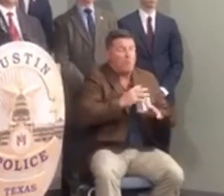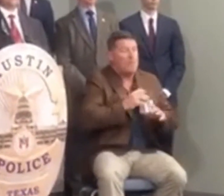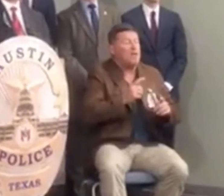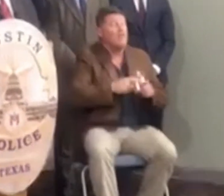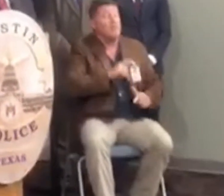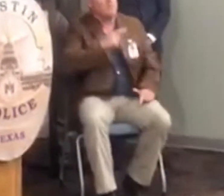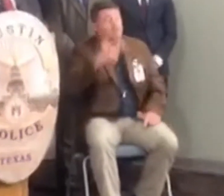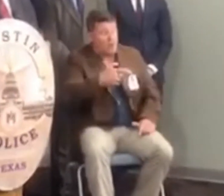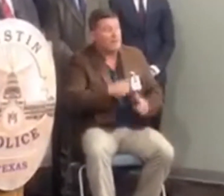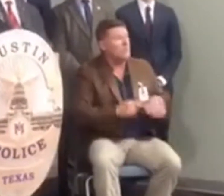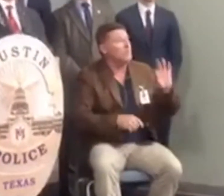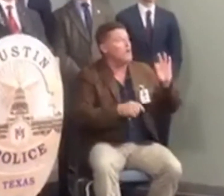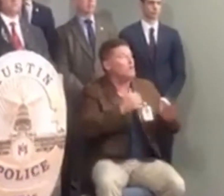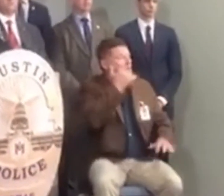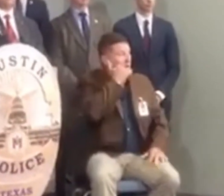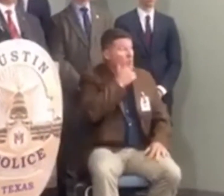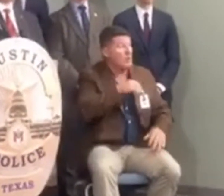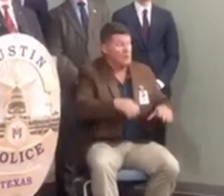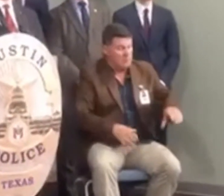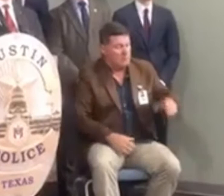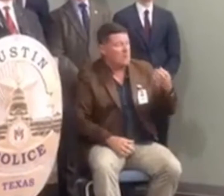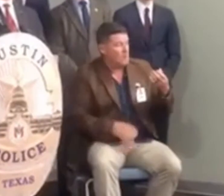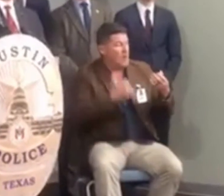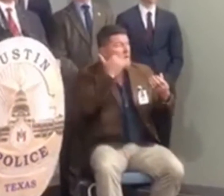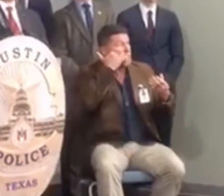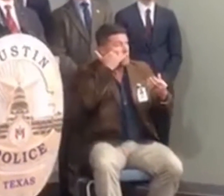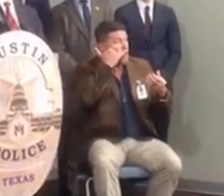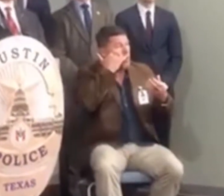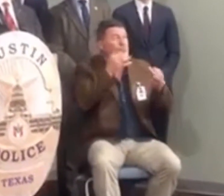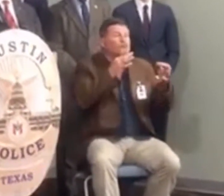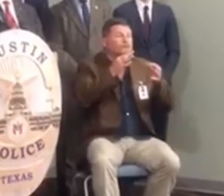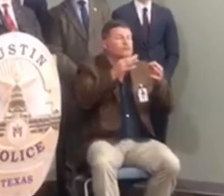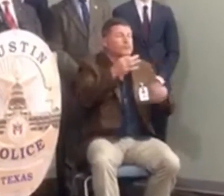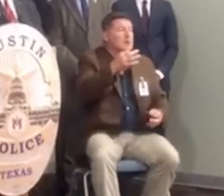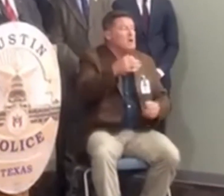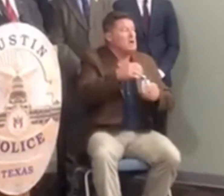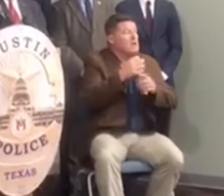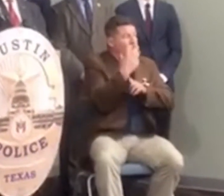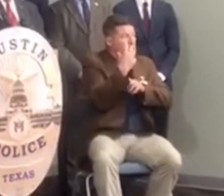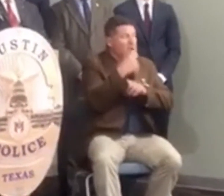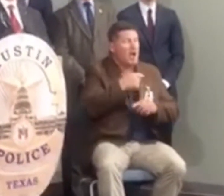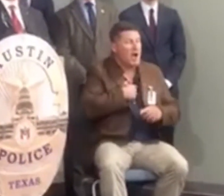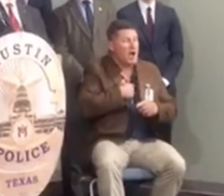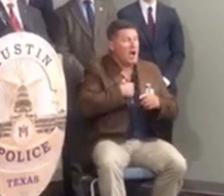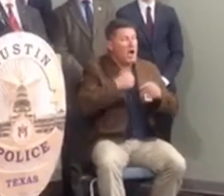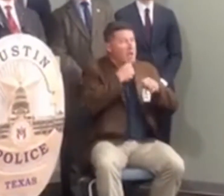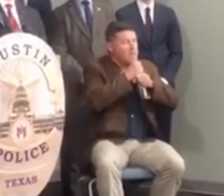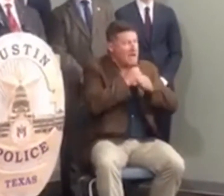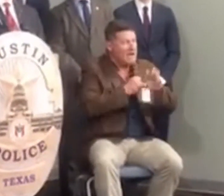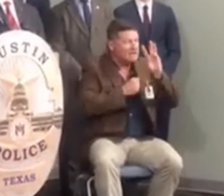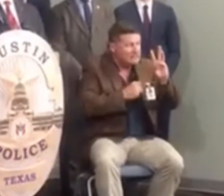the suspect describes the six bombs that he constructed with a level of specificity that he